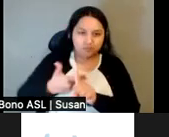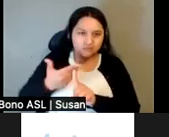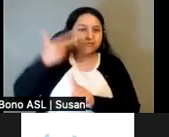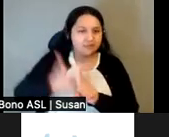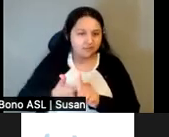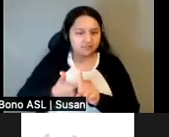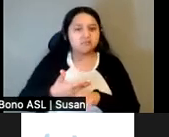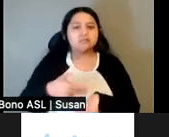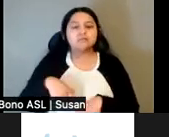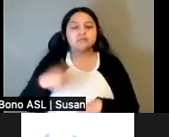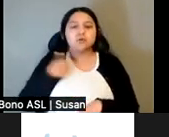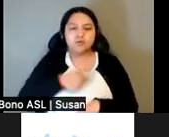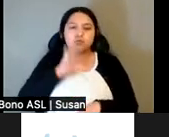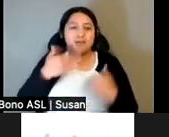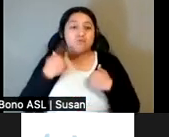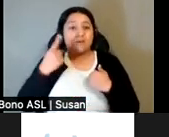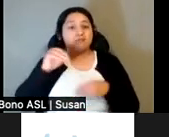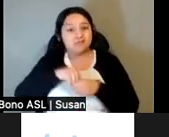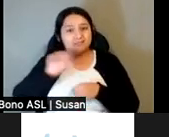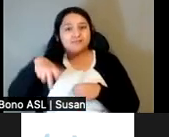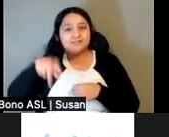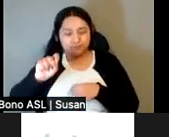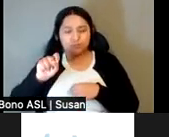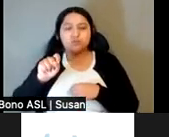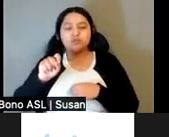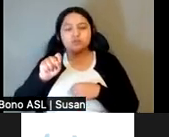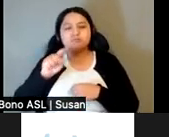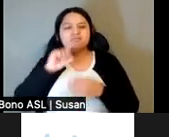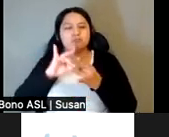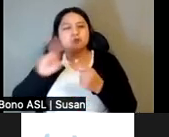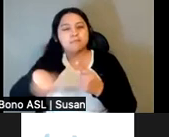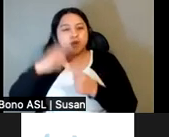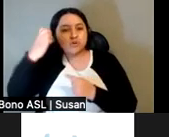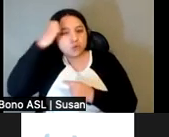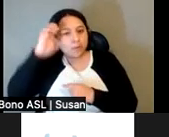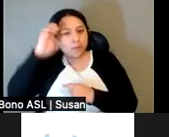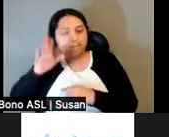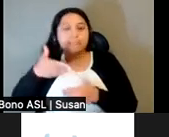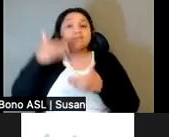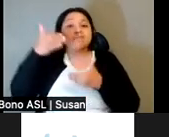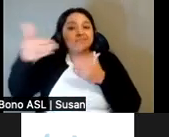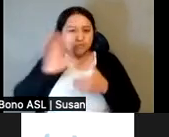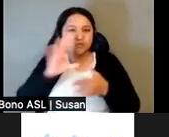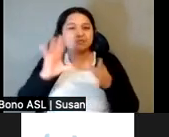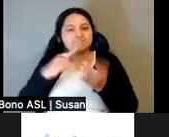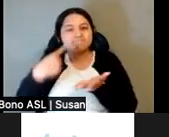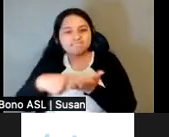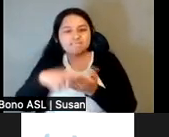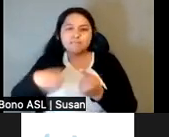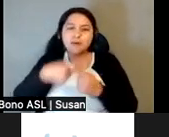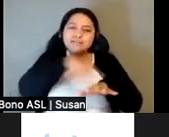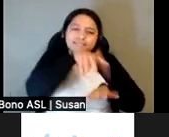focus on municipalist platforms in Europe. Future topics will include Indigenous Municipalism, Labor Municipalism,